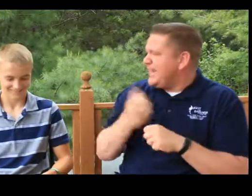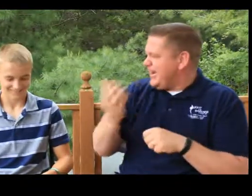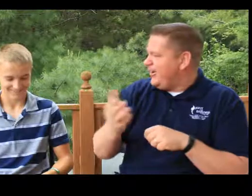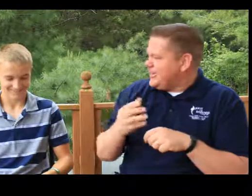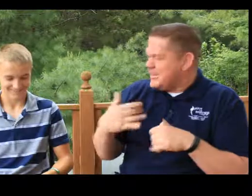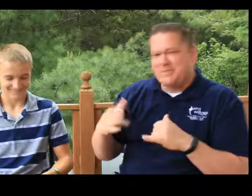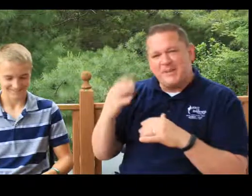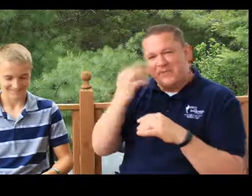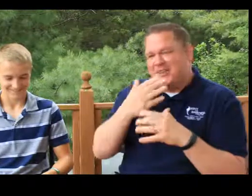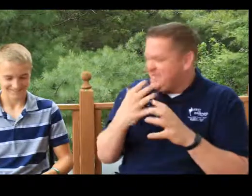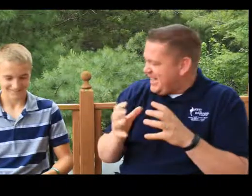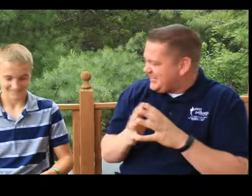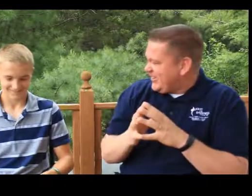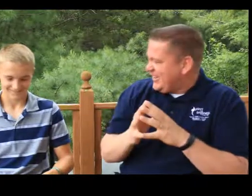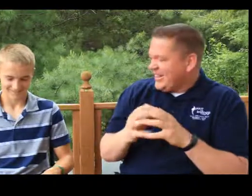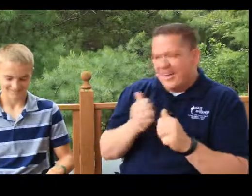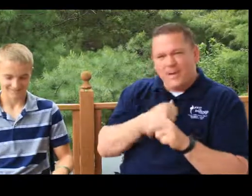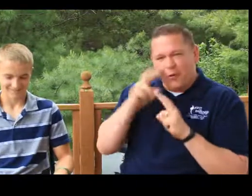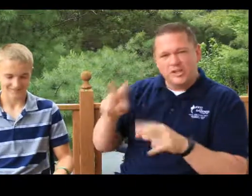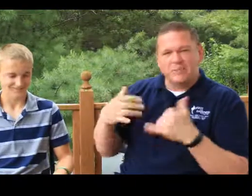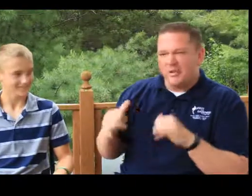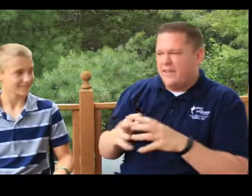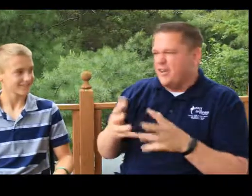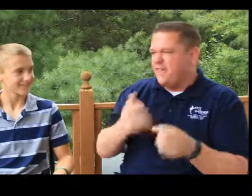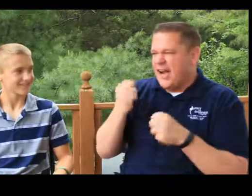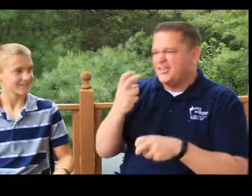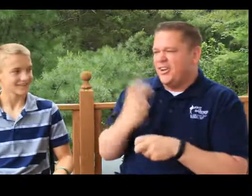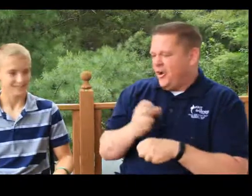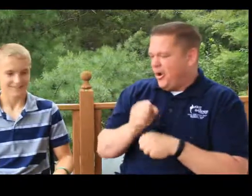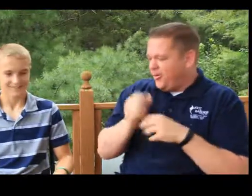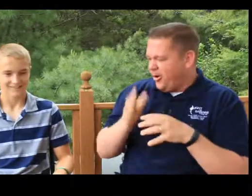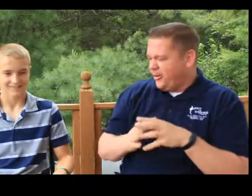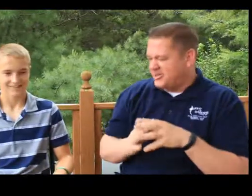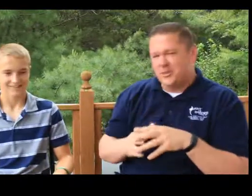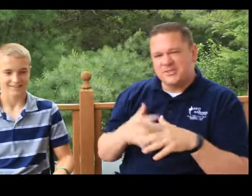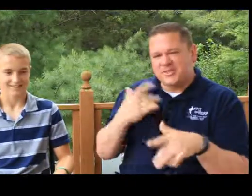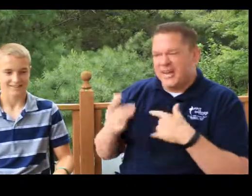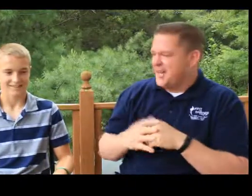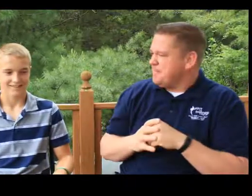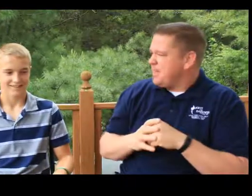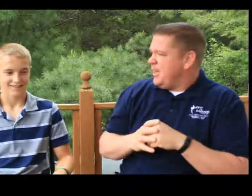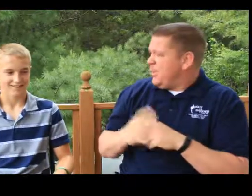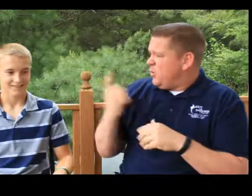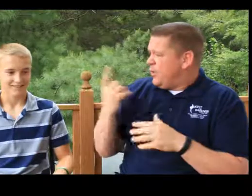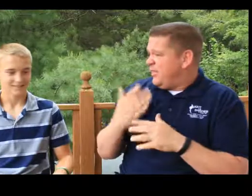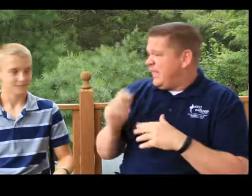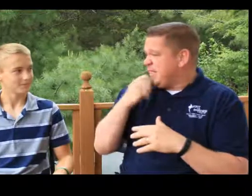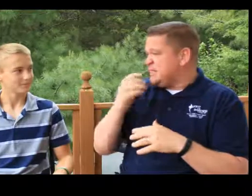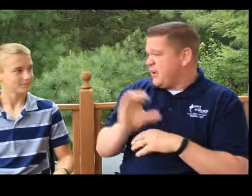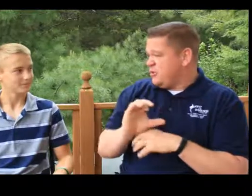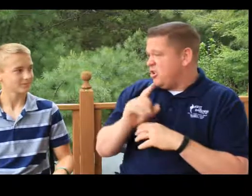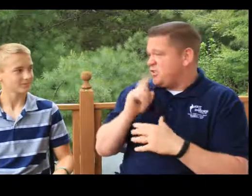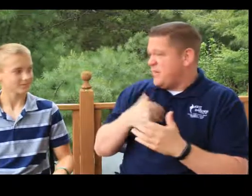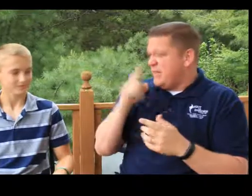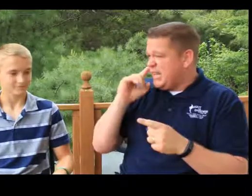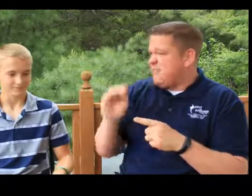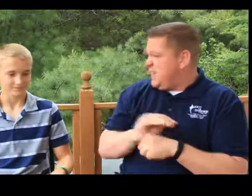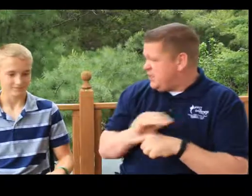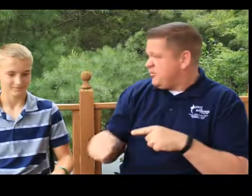getting there. he's playing pretty good at basketball. I love watching him play very fast. Hard worker. So it's exciting. But one of the neat things about our church is we have a deaf ministry.